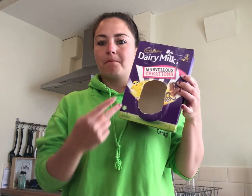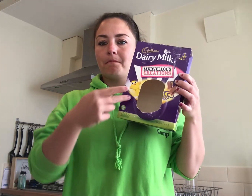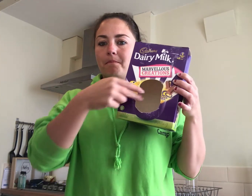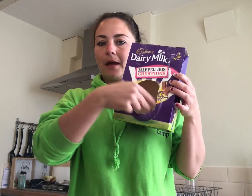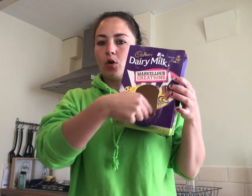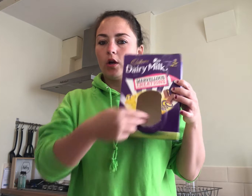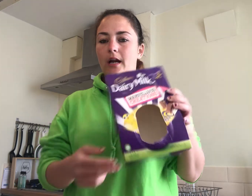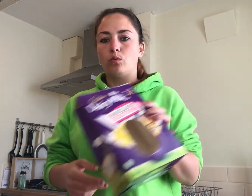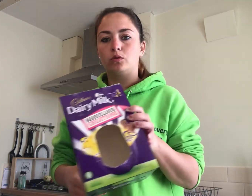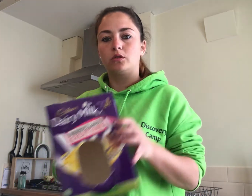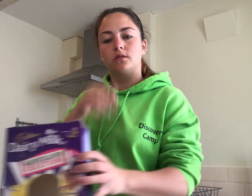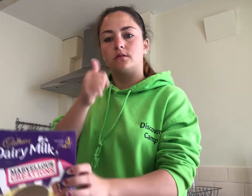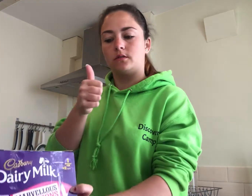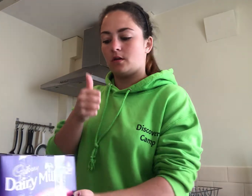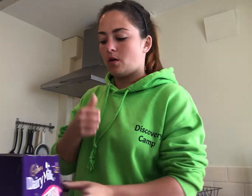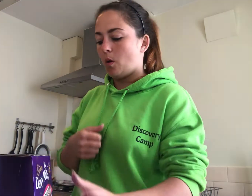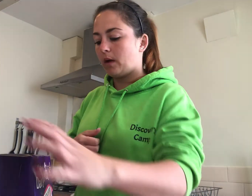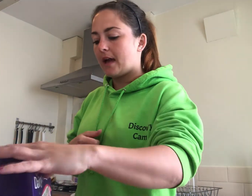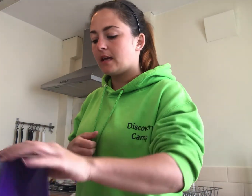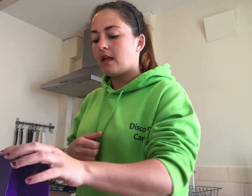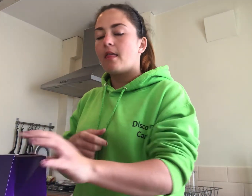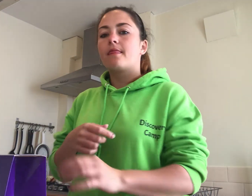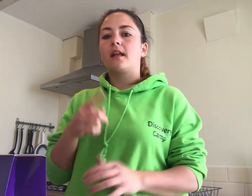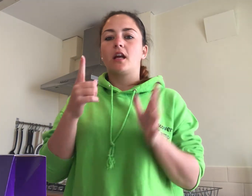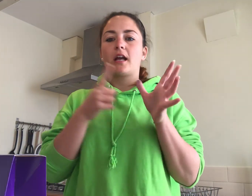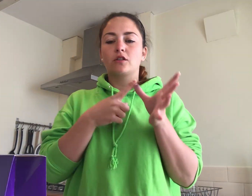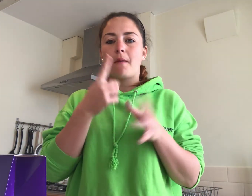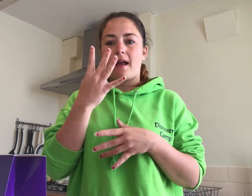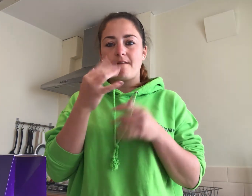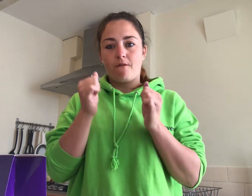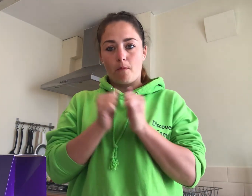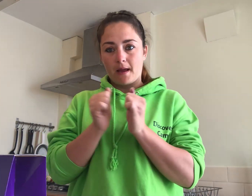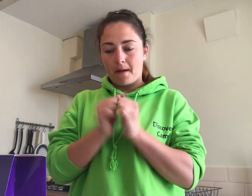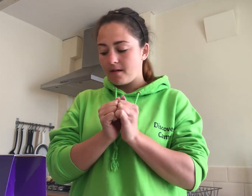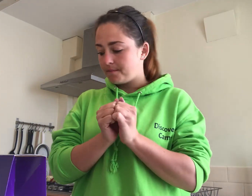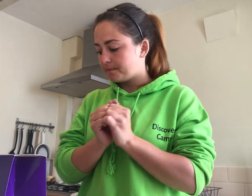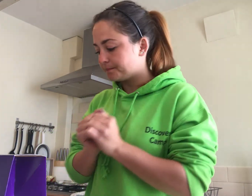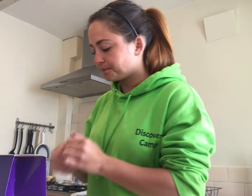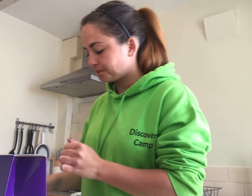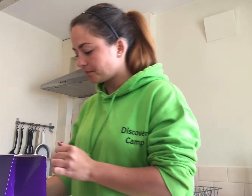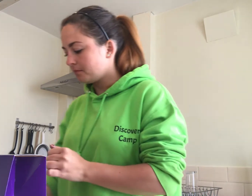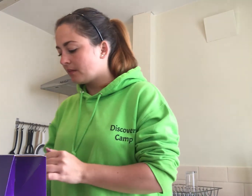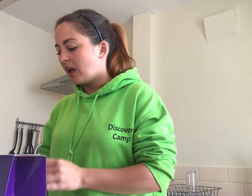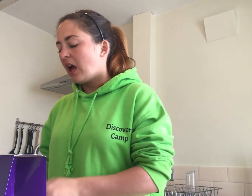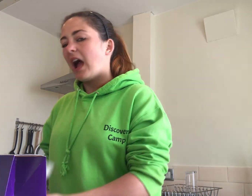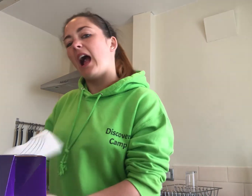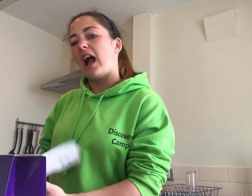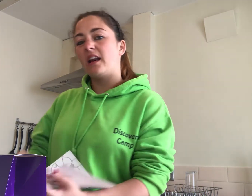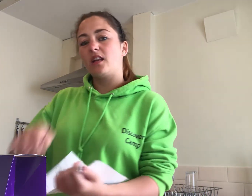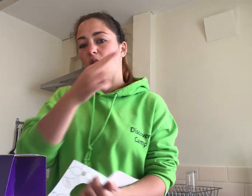by cutting it out okay then you're gonna get some a4 paper and you